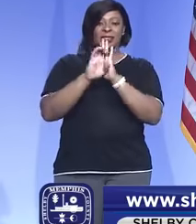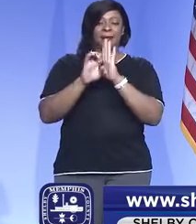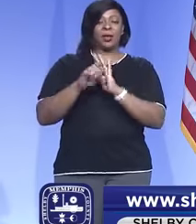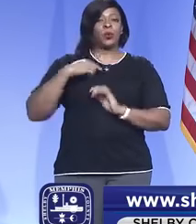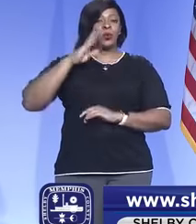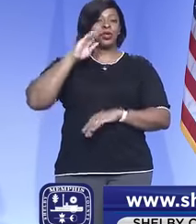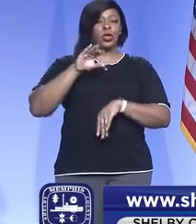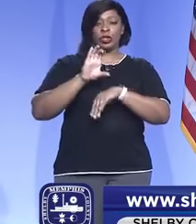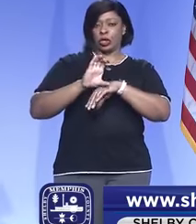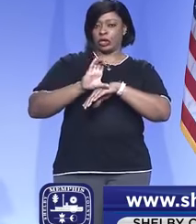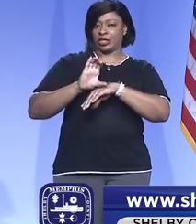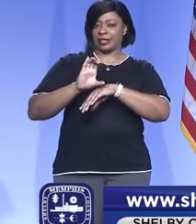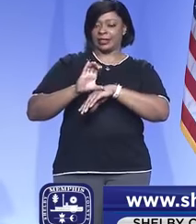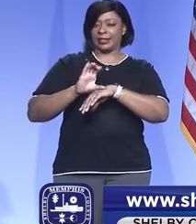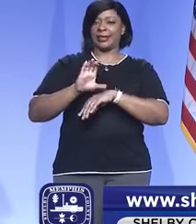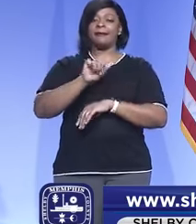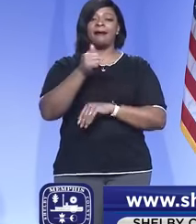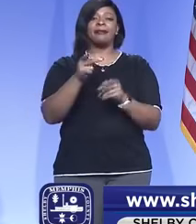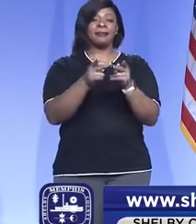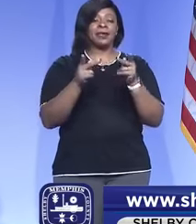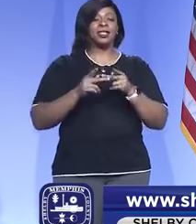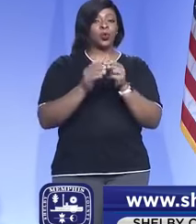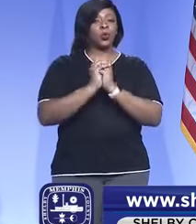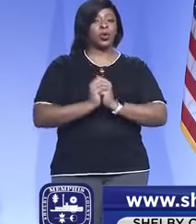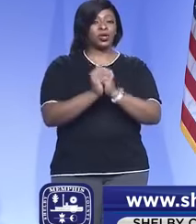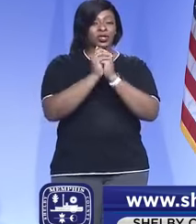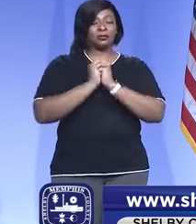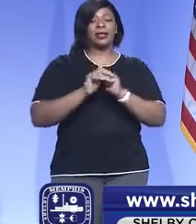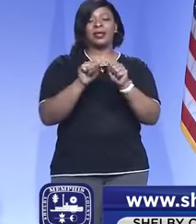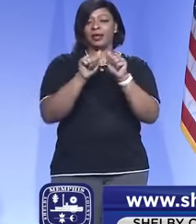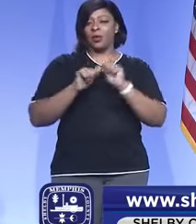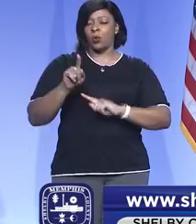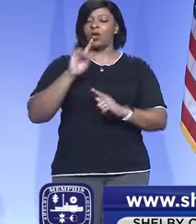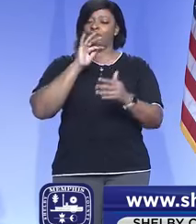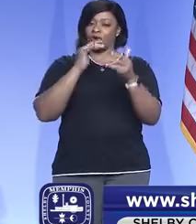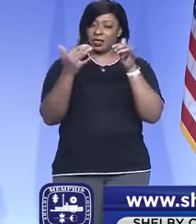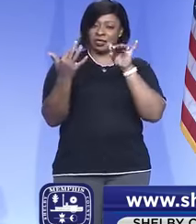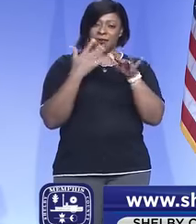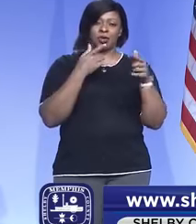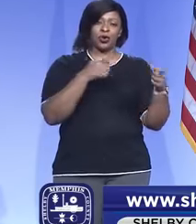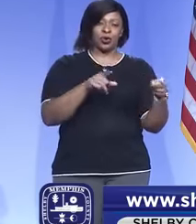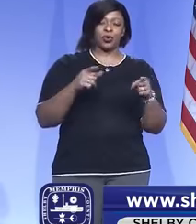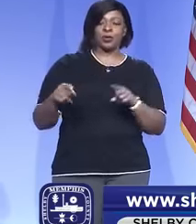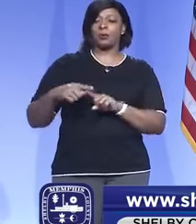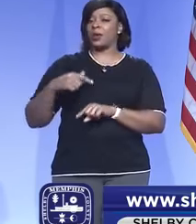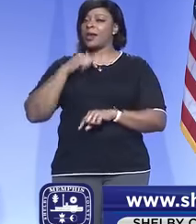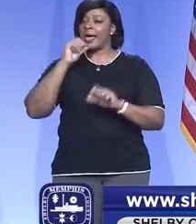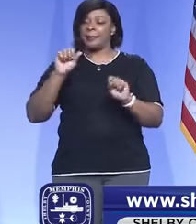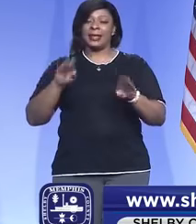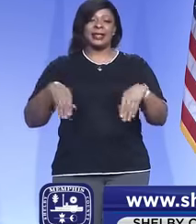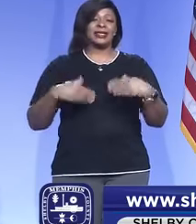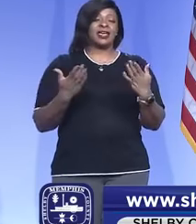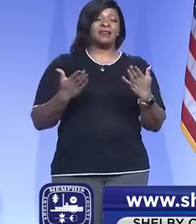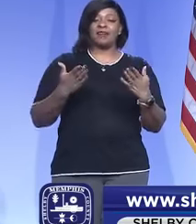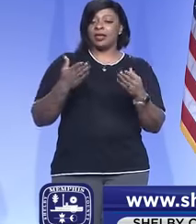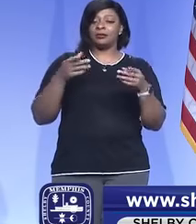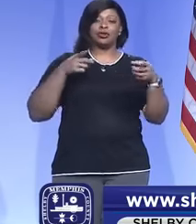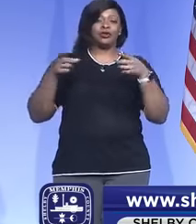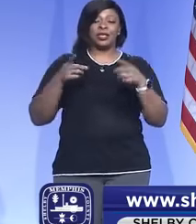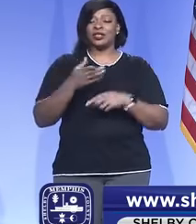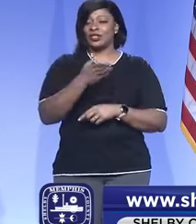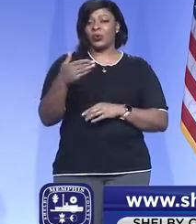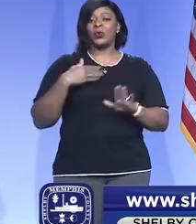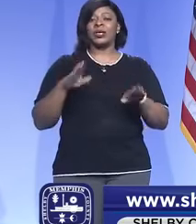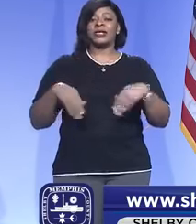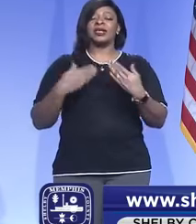we know churches and other places of worship are areas where transmission occurs, but we're not able to give direction there. So we'll likely